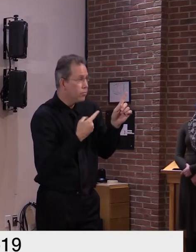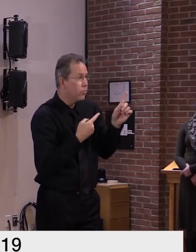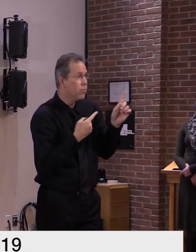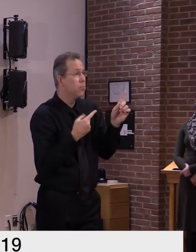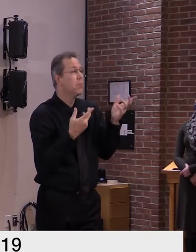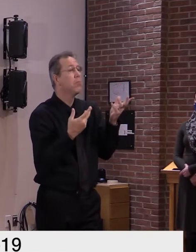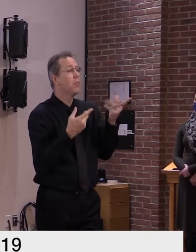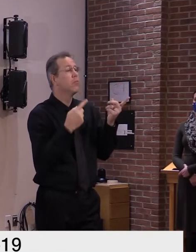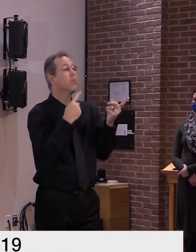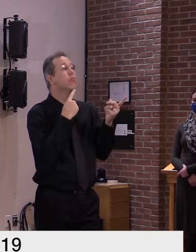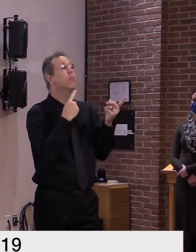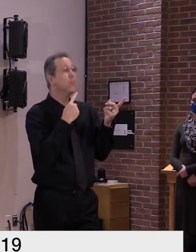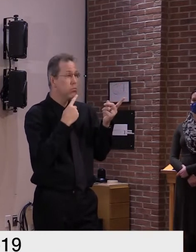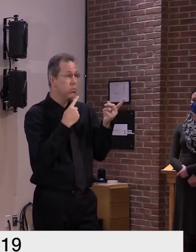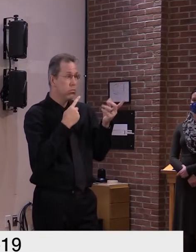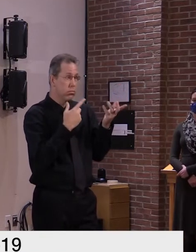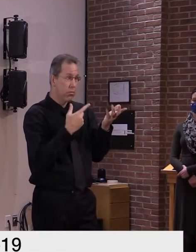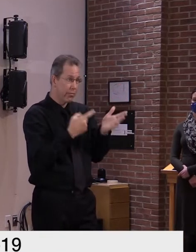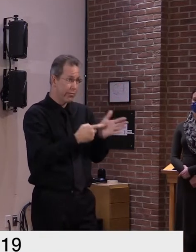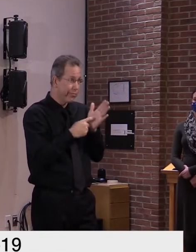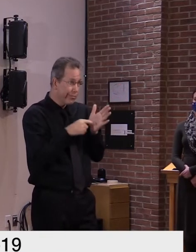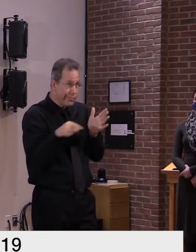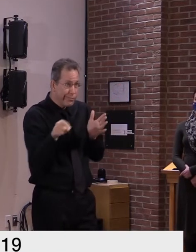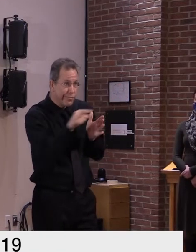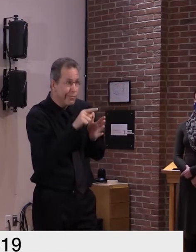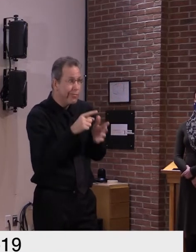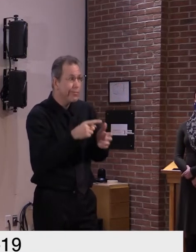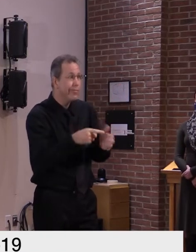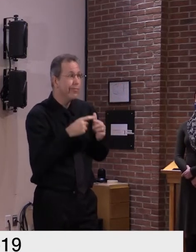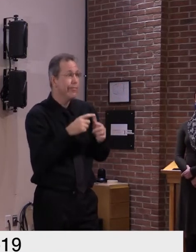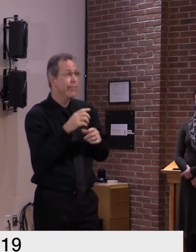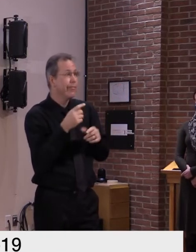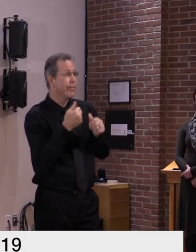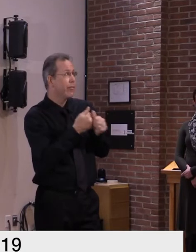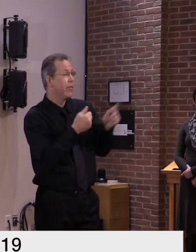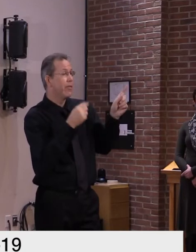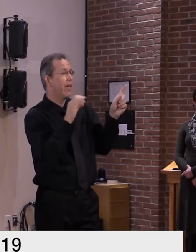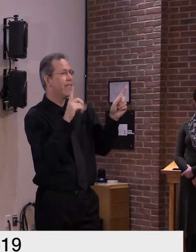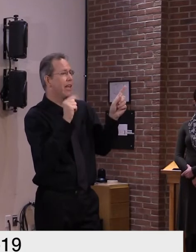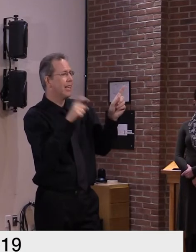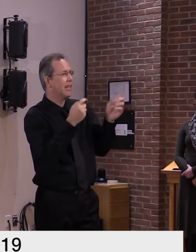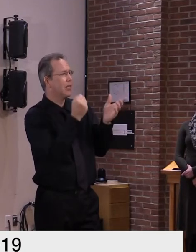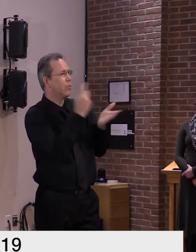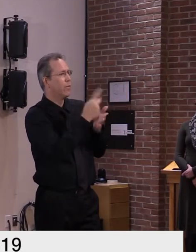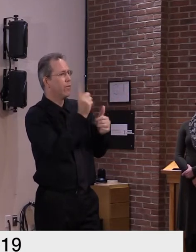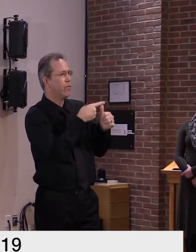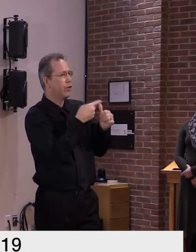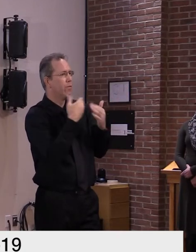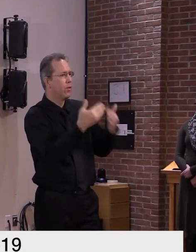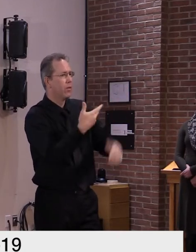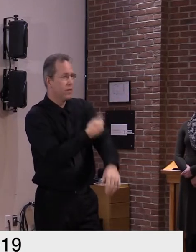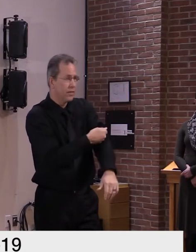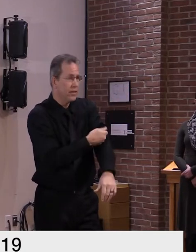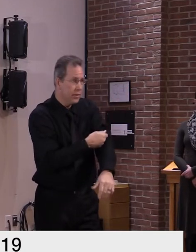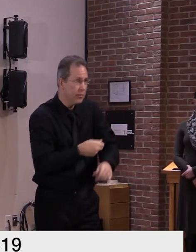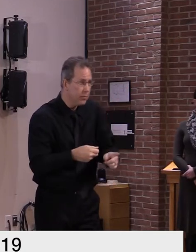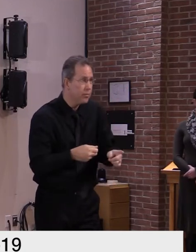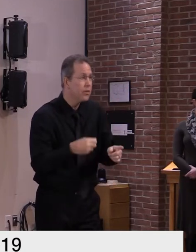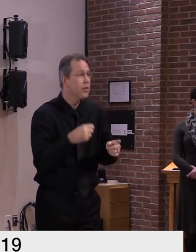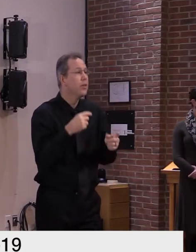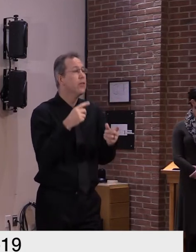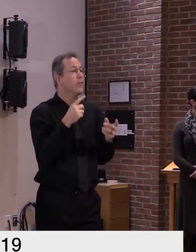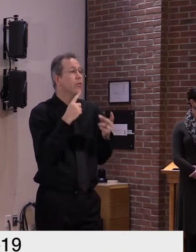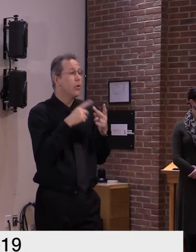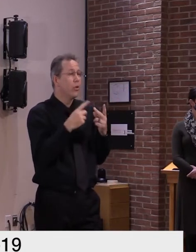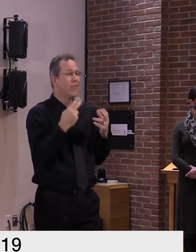approved vaccine or apply for an exception however emergency use authorization products are still